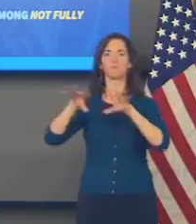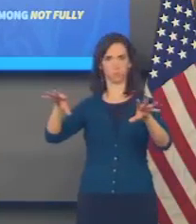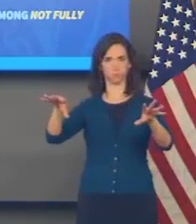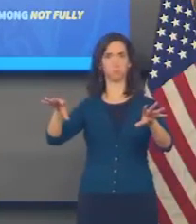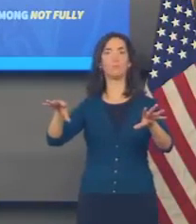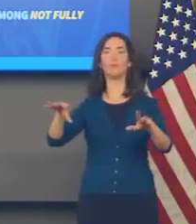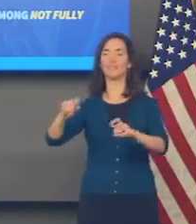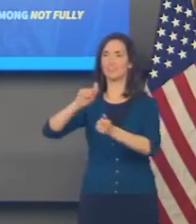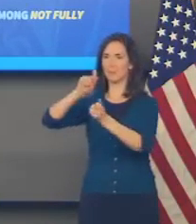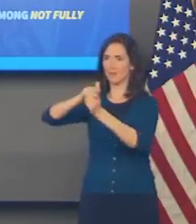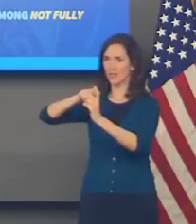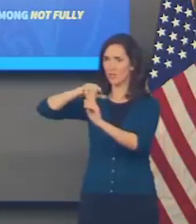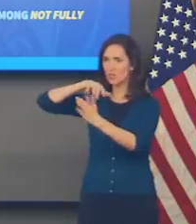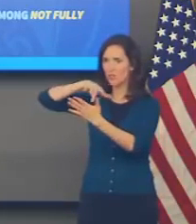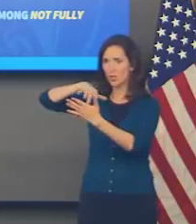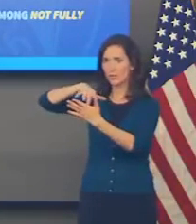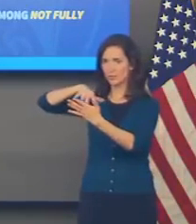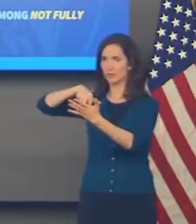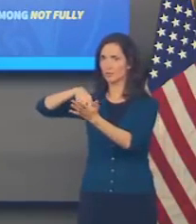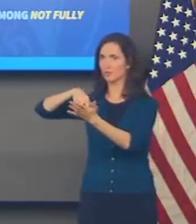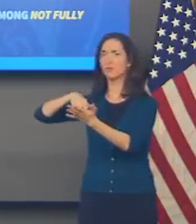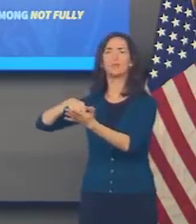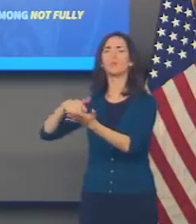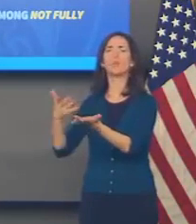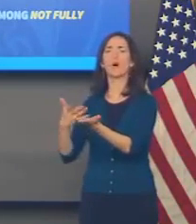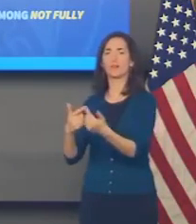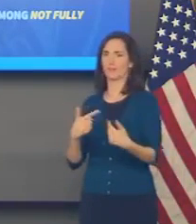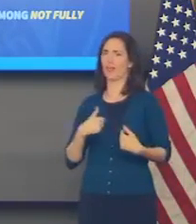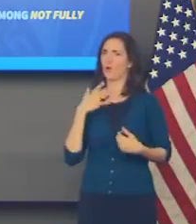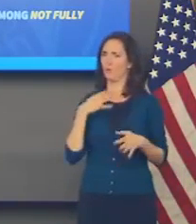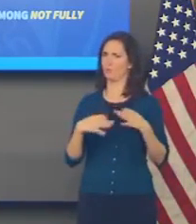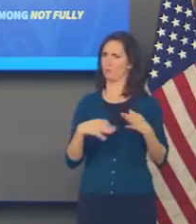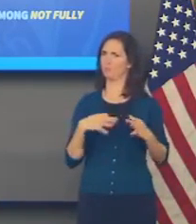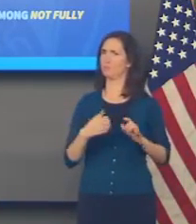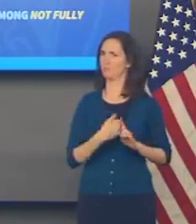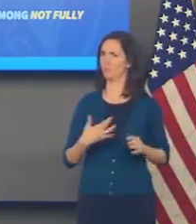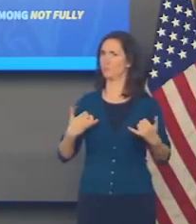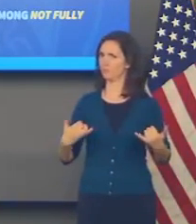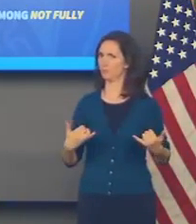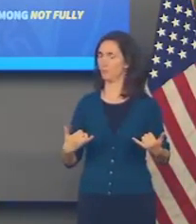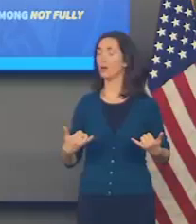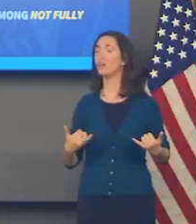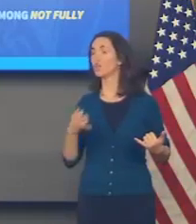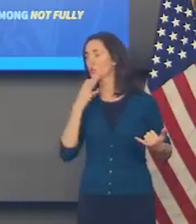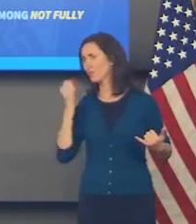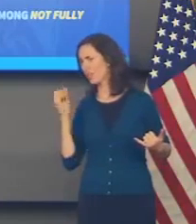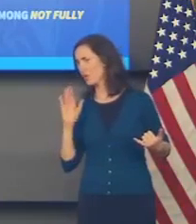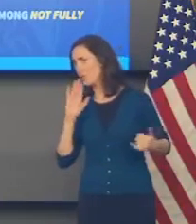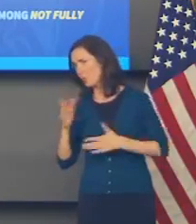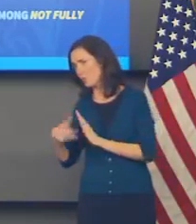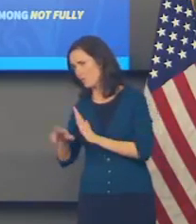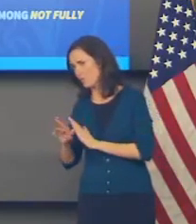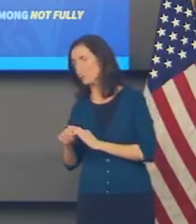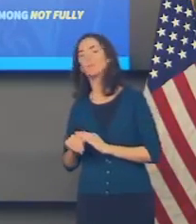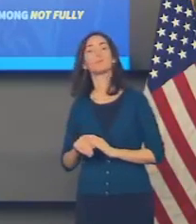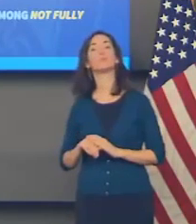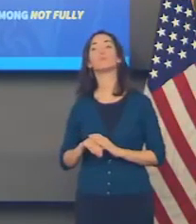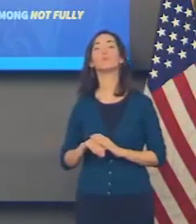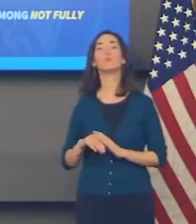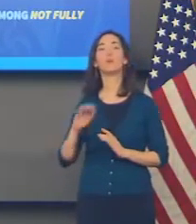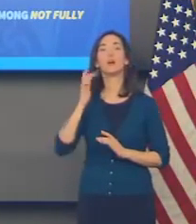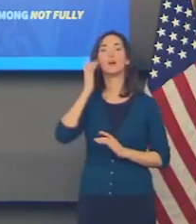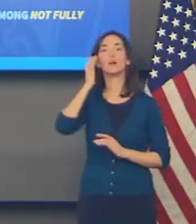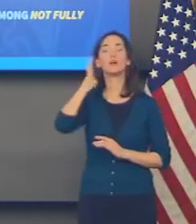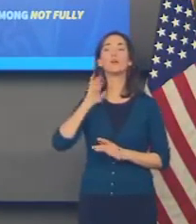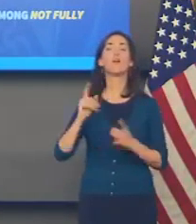honing in on what I'm going to talk about right now that we're going to spend some time reviewing over the weekend. But if you do